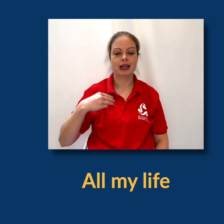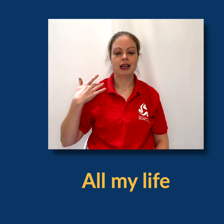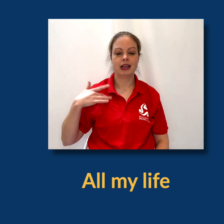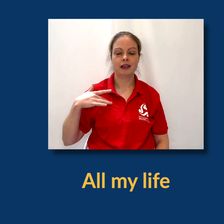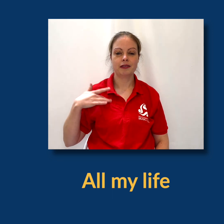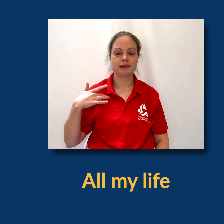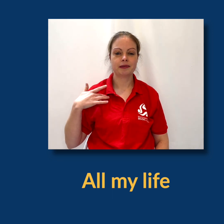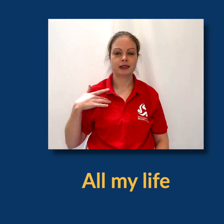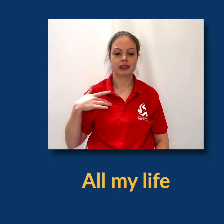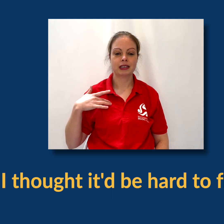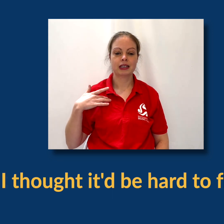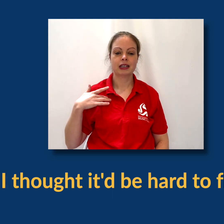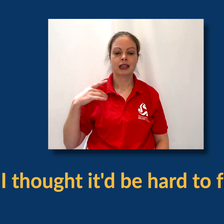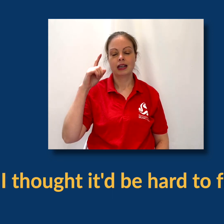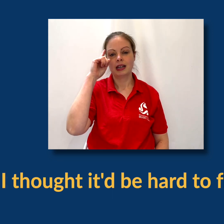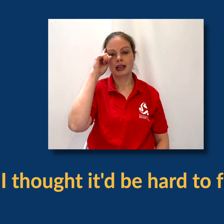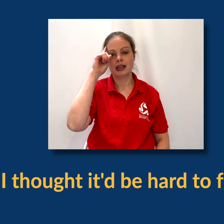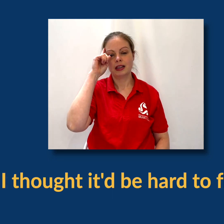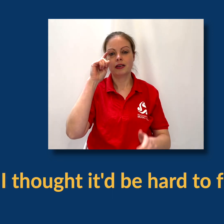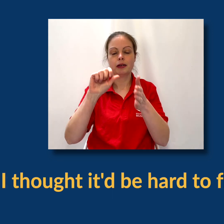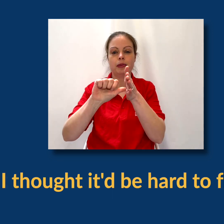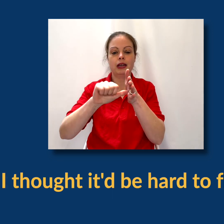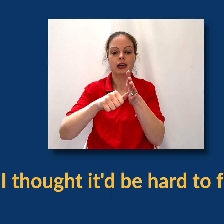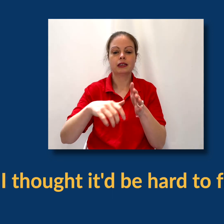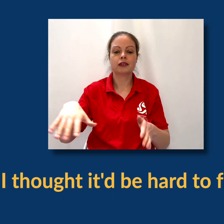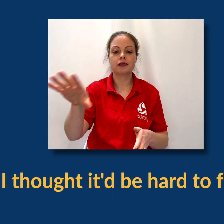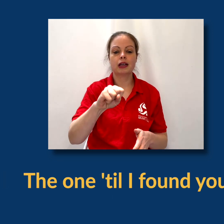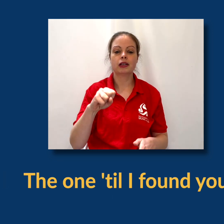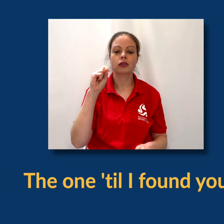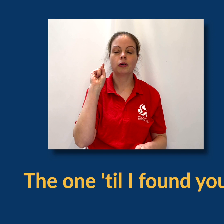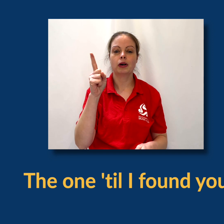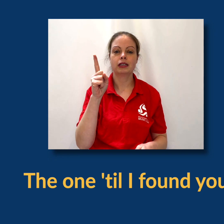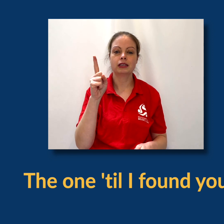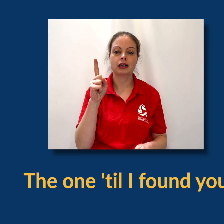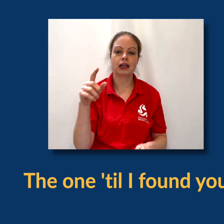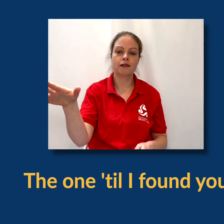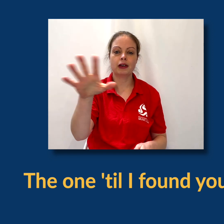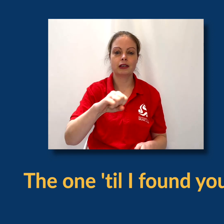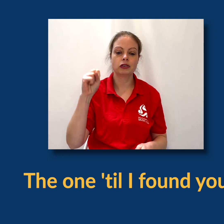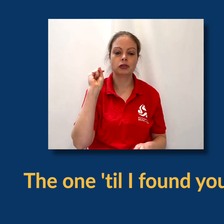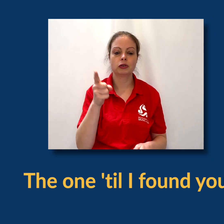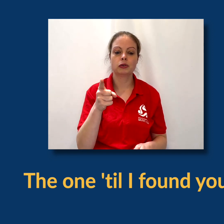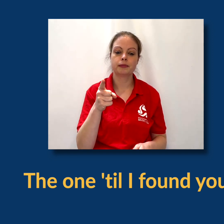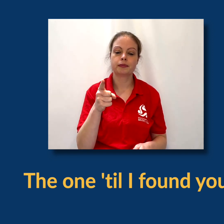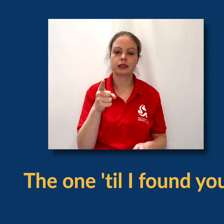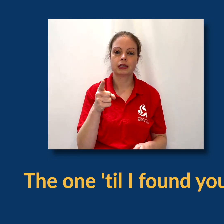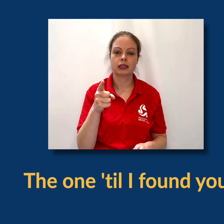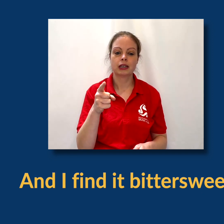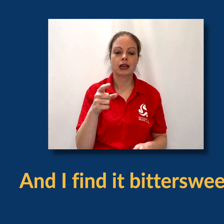My life, I thought it'd be hard to find the one till I found you